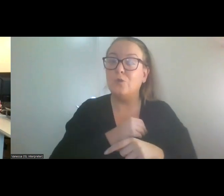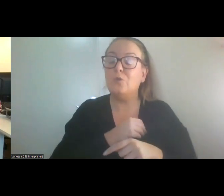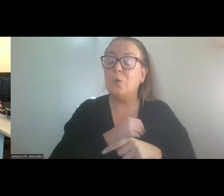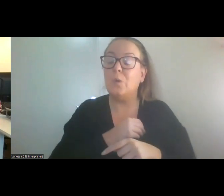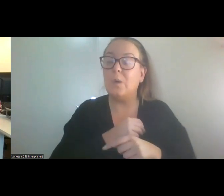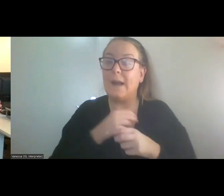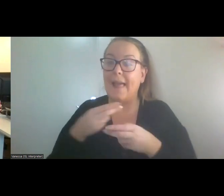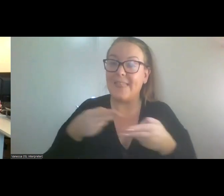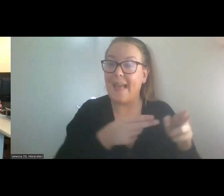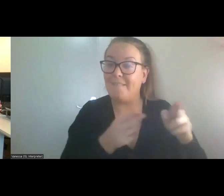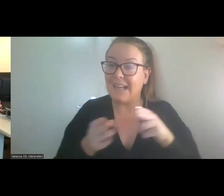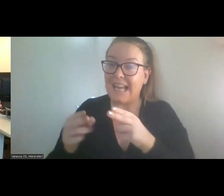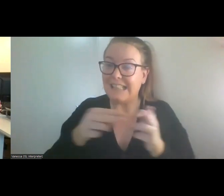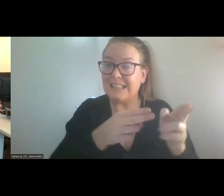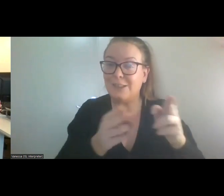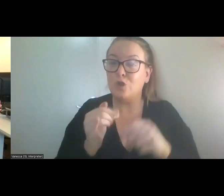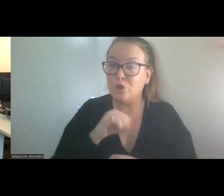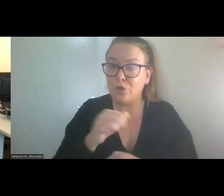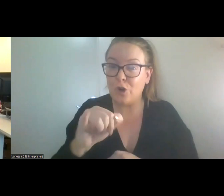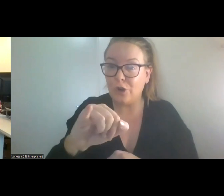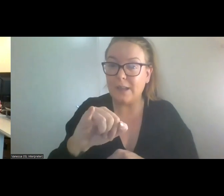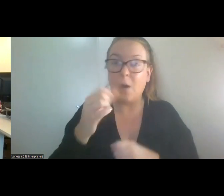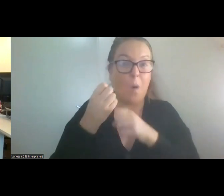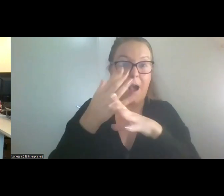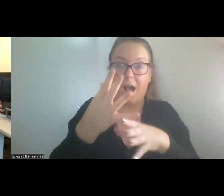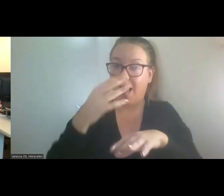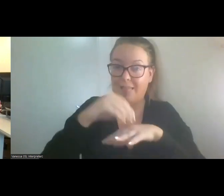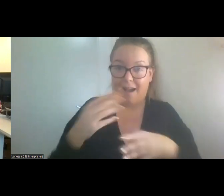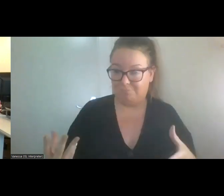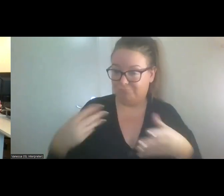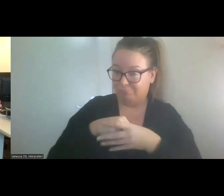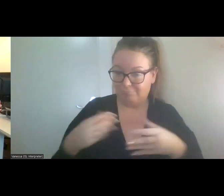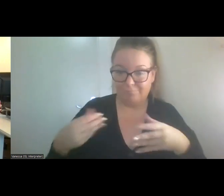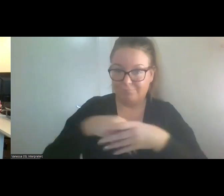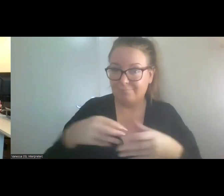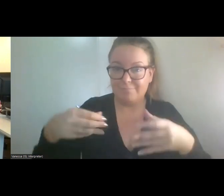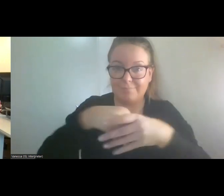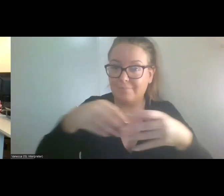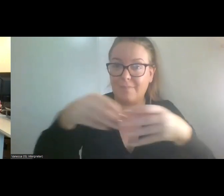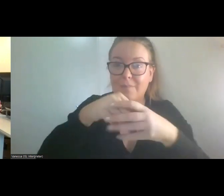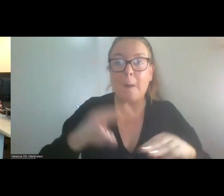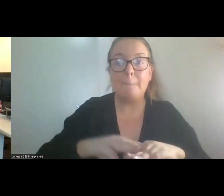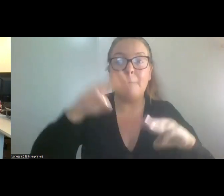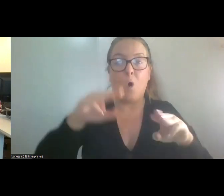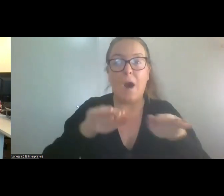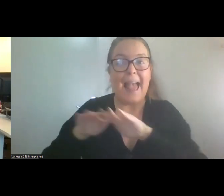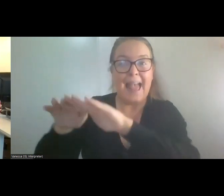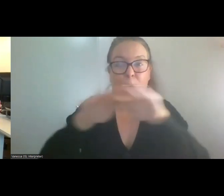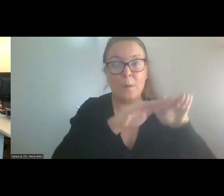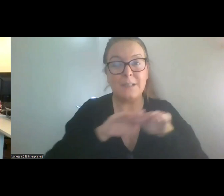And are all on toward a more equitable world.